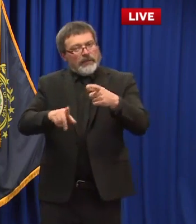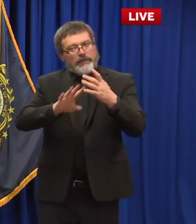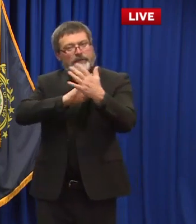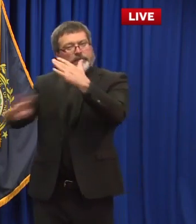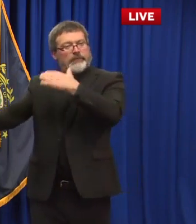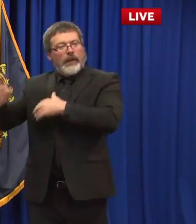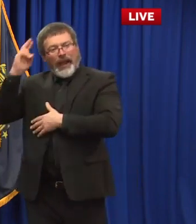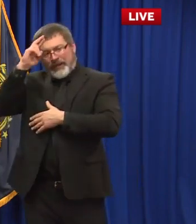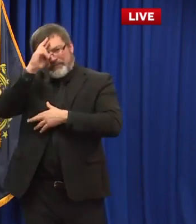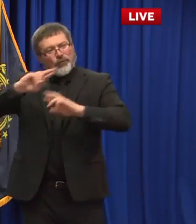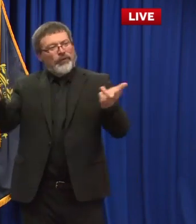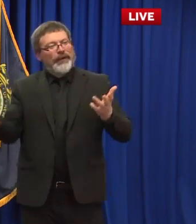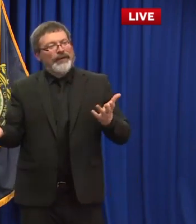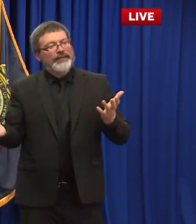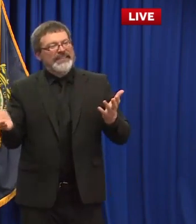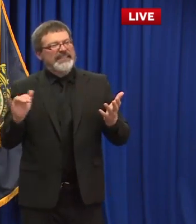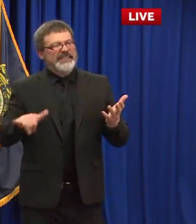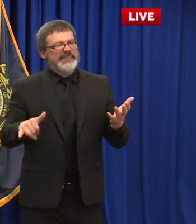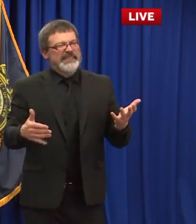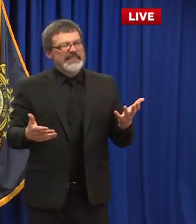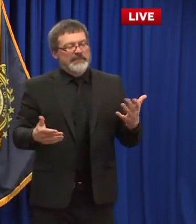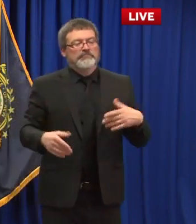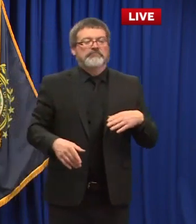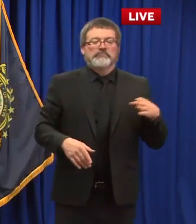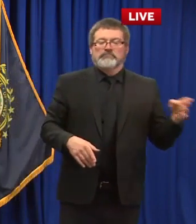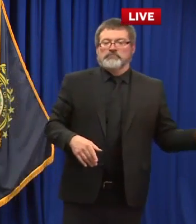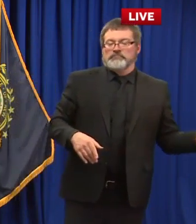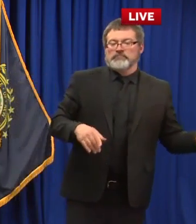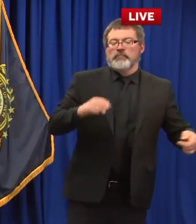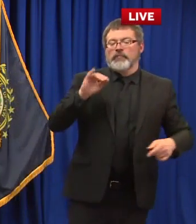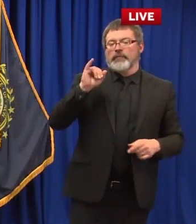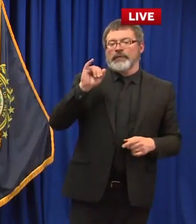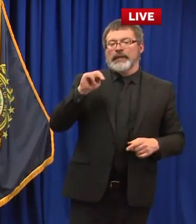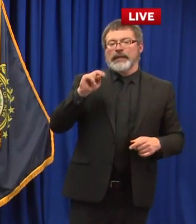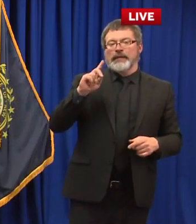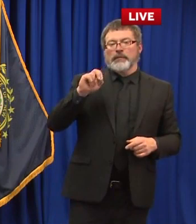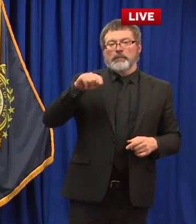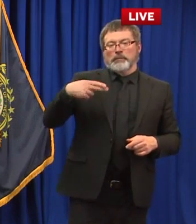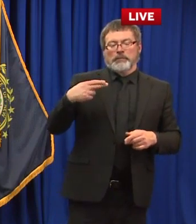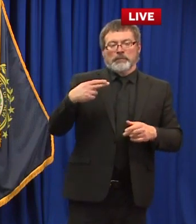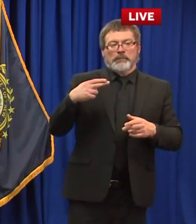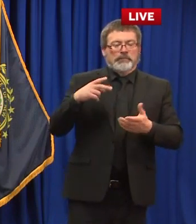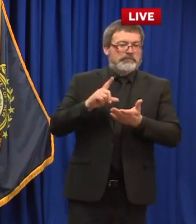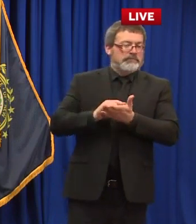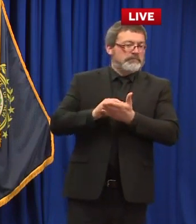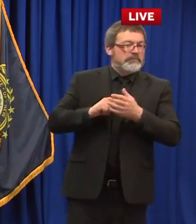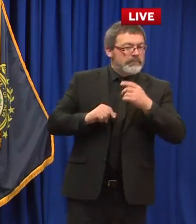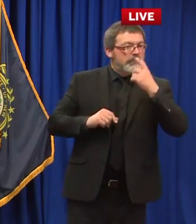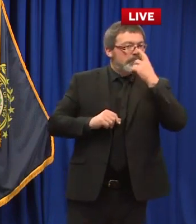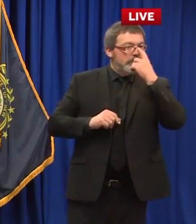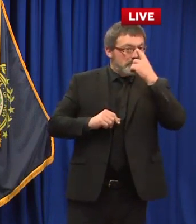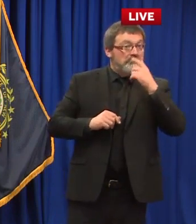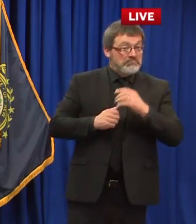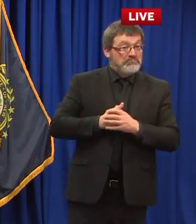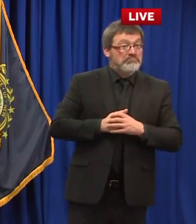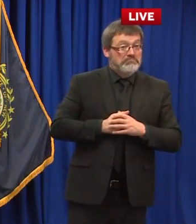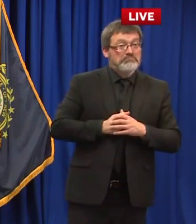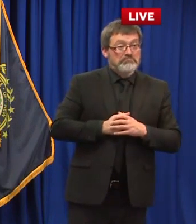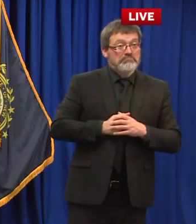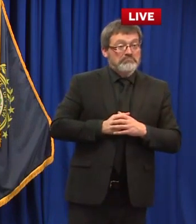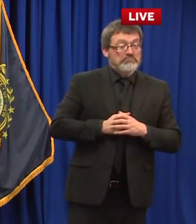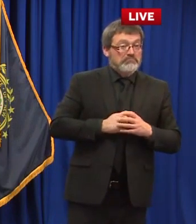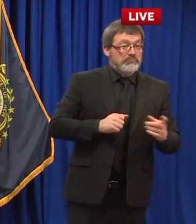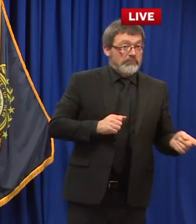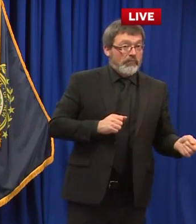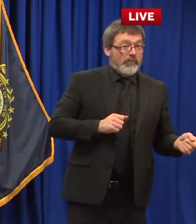depth paula go ahead with your question good afternoon governor um i have a question about when we can visit